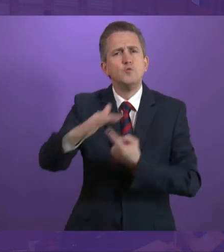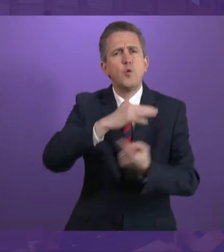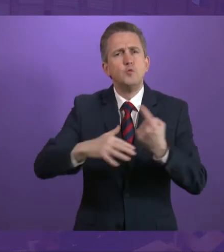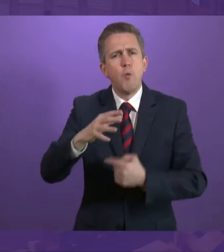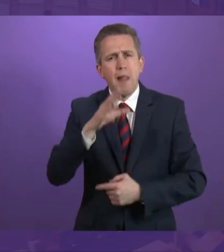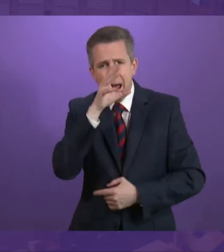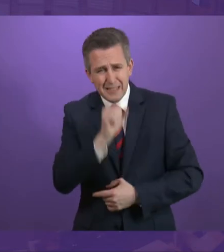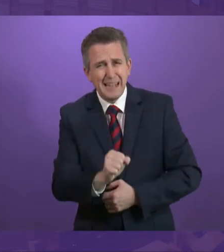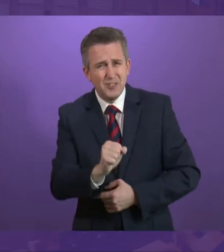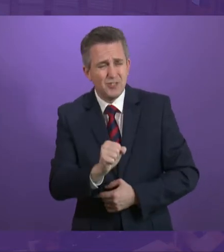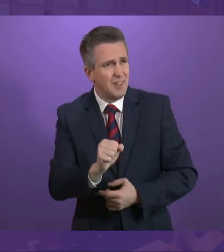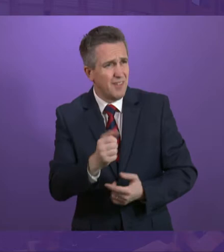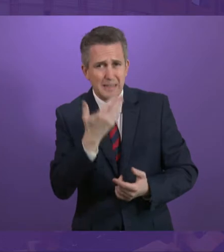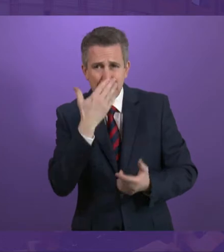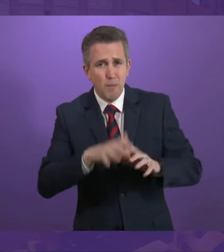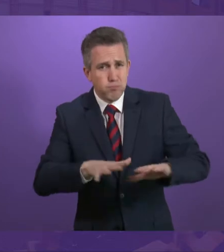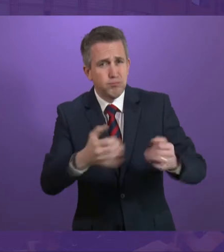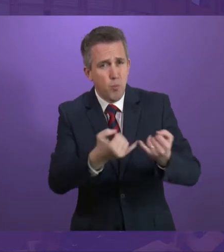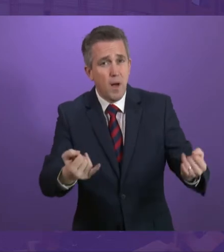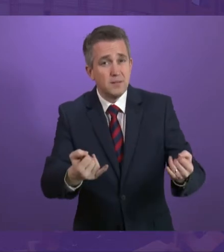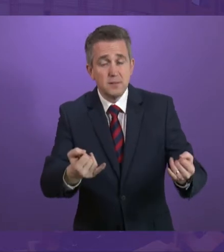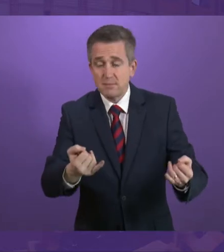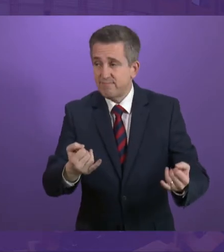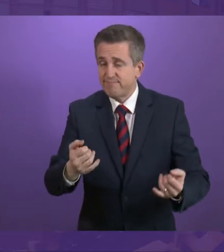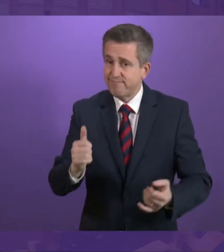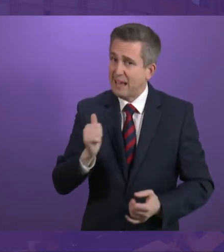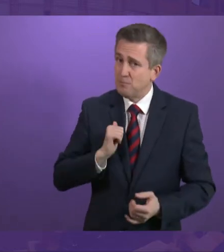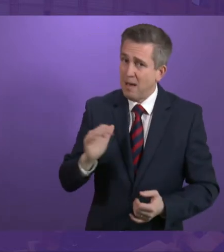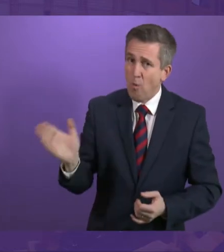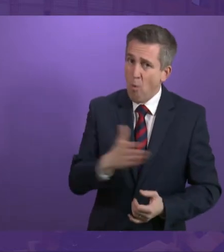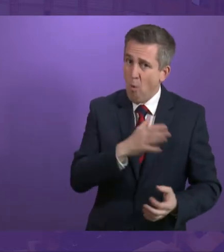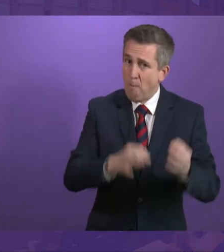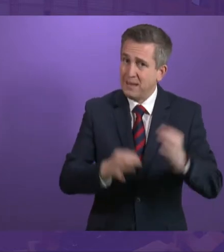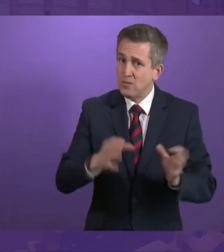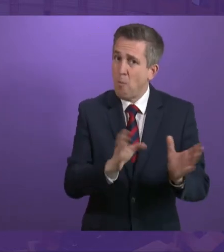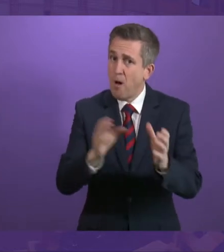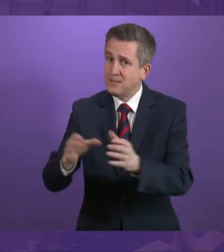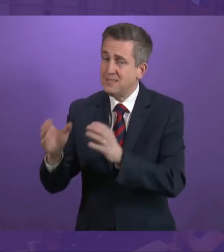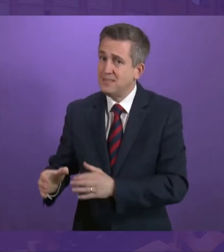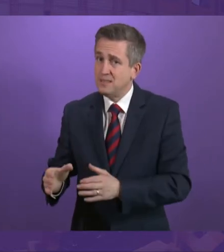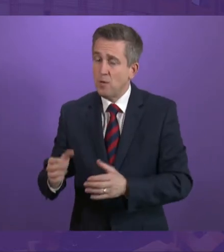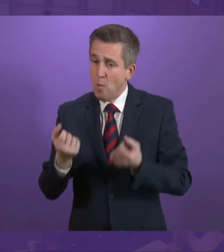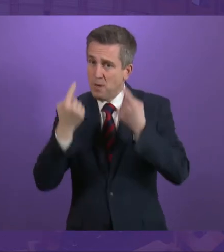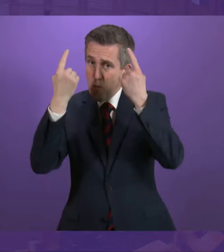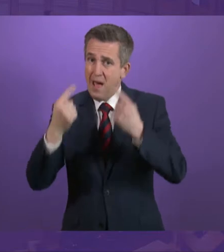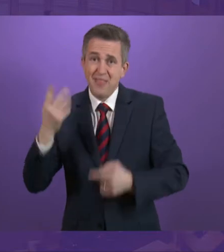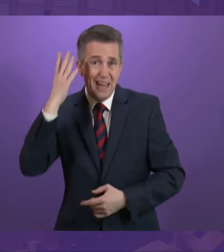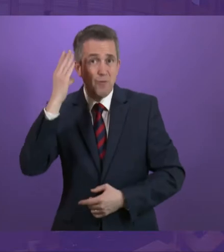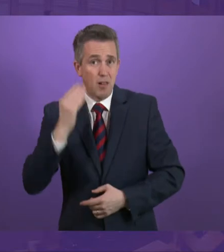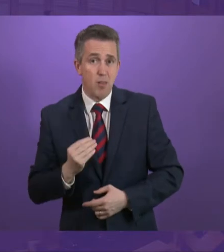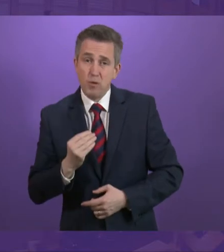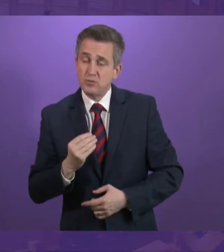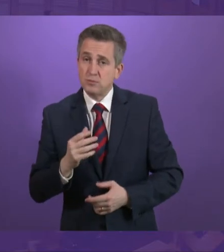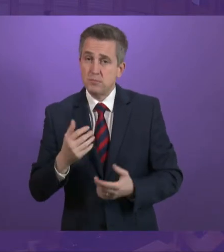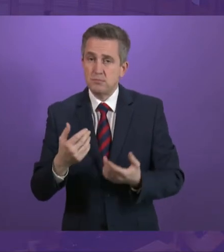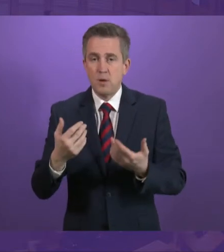epidemic. In one area, I think all parties are agreed to action as needed. And in my contribution to that debate,